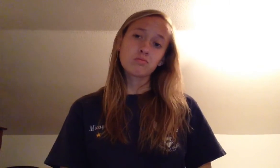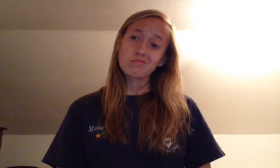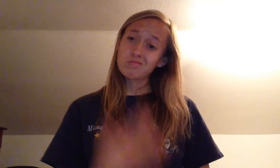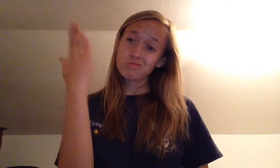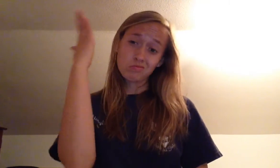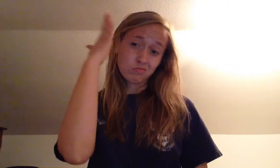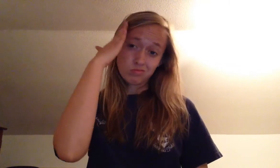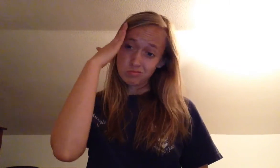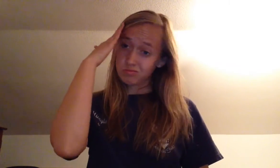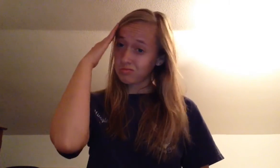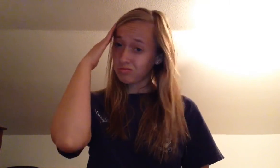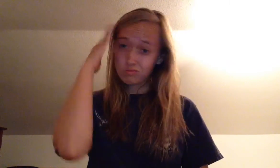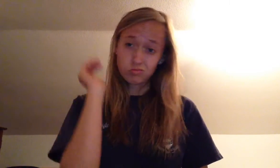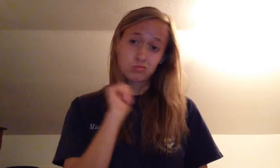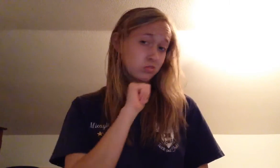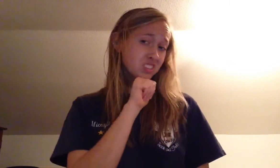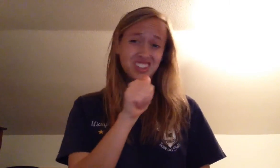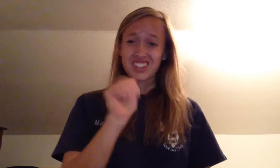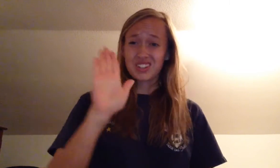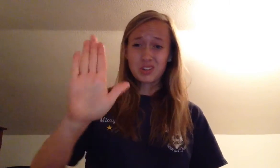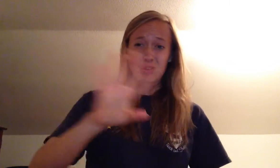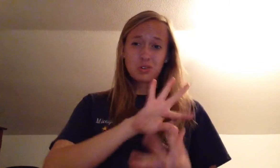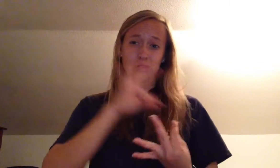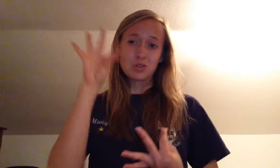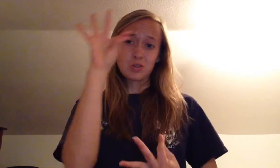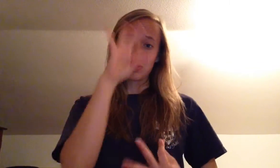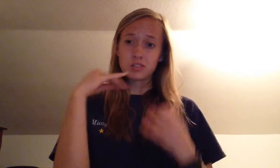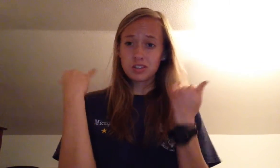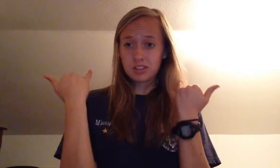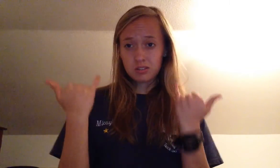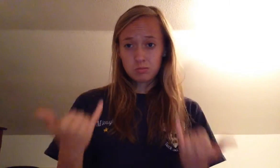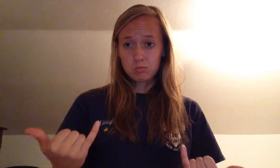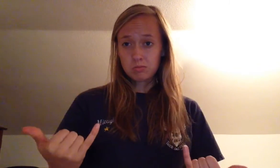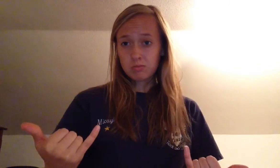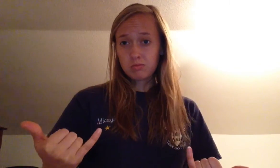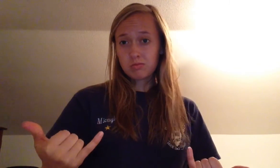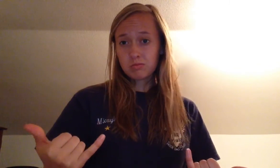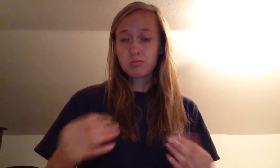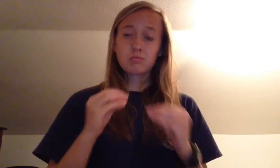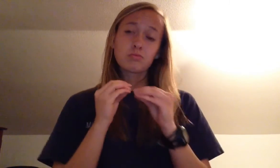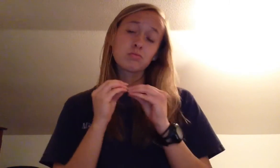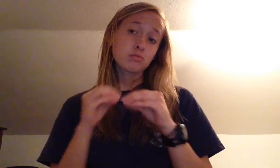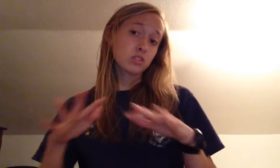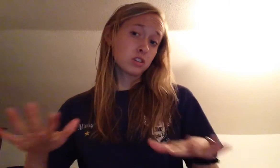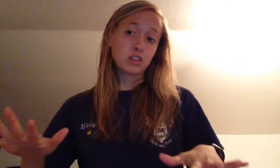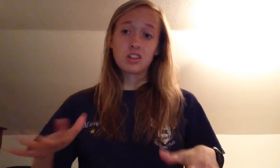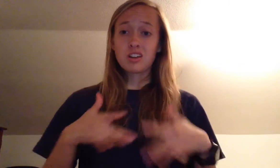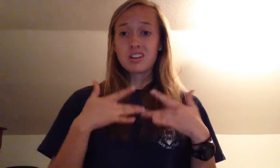And don't you know I'm not your ghost anymore You lost